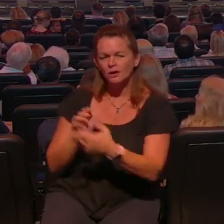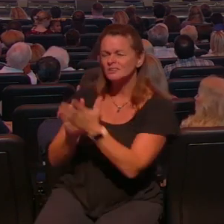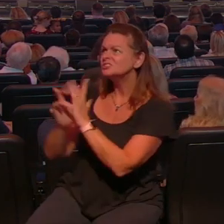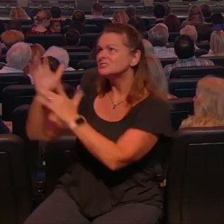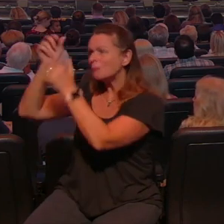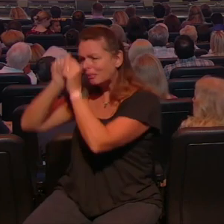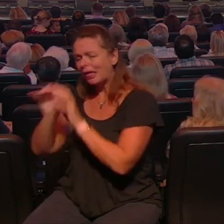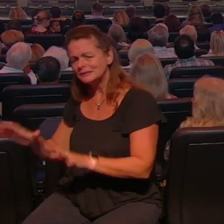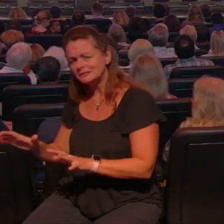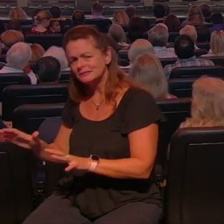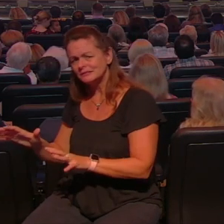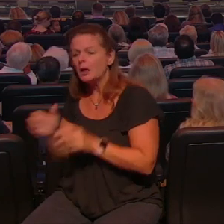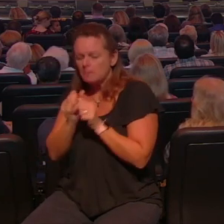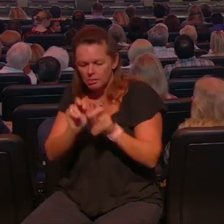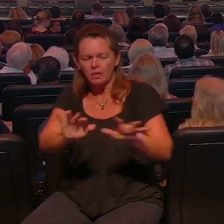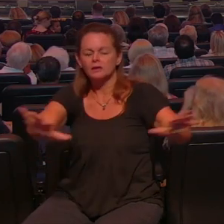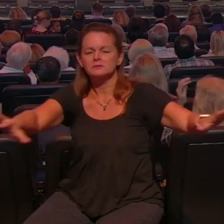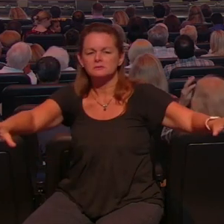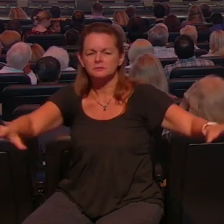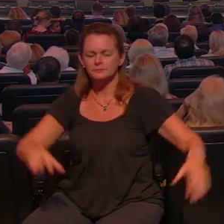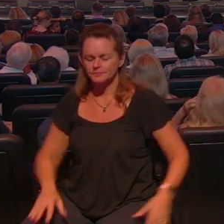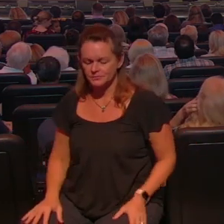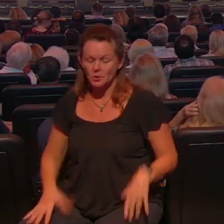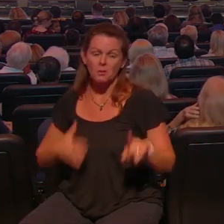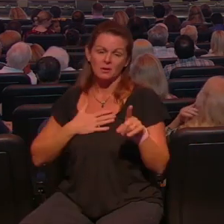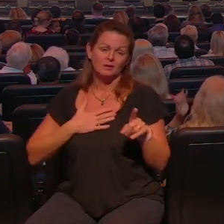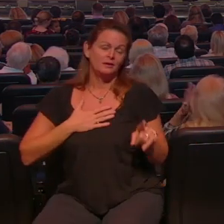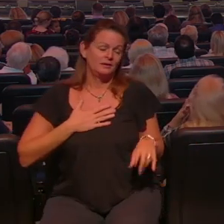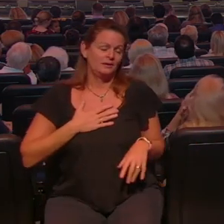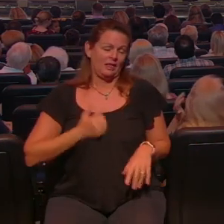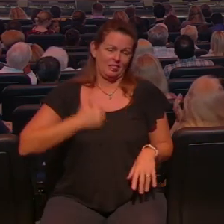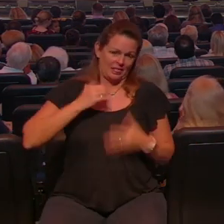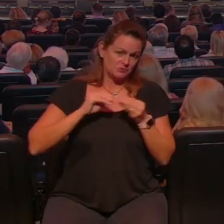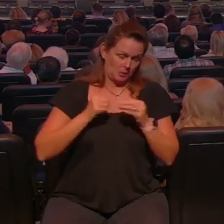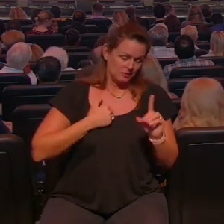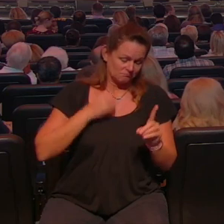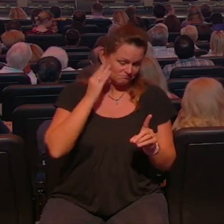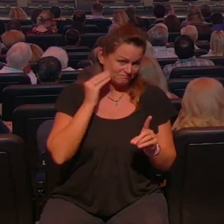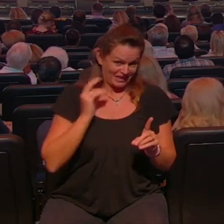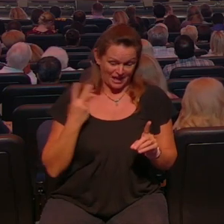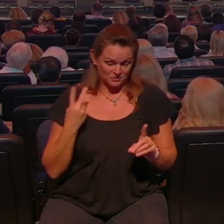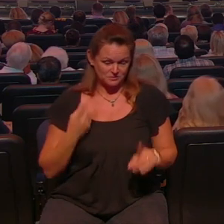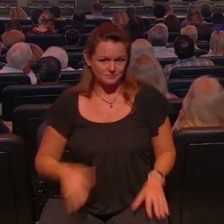a while back Debbie and I uh were driving and we it was a several hour drive